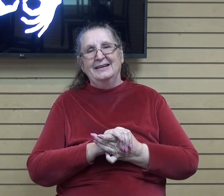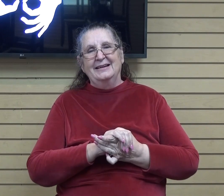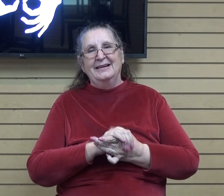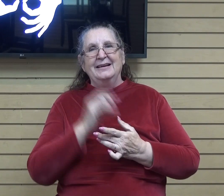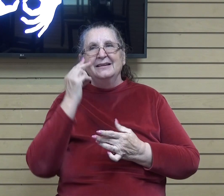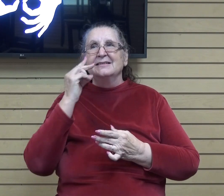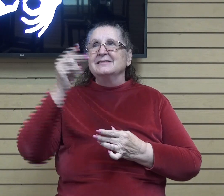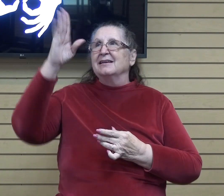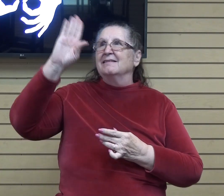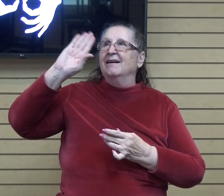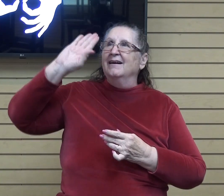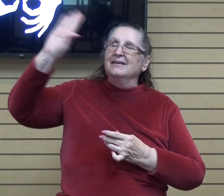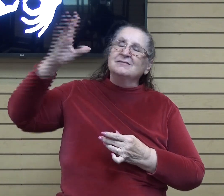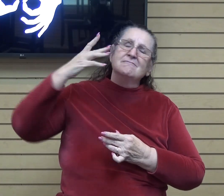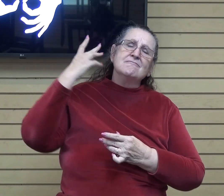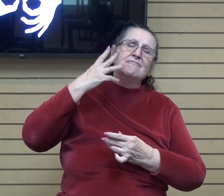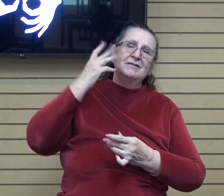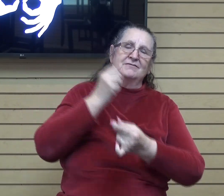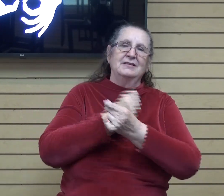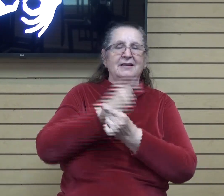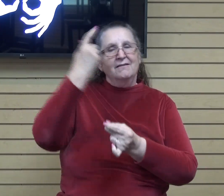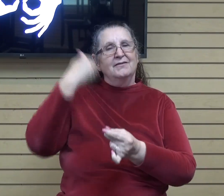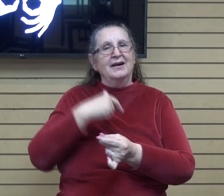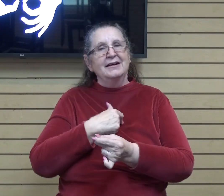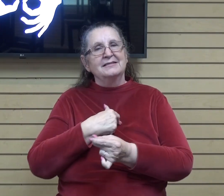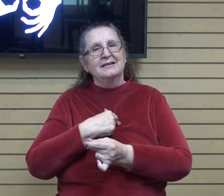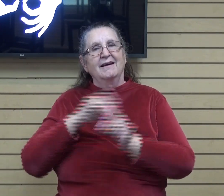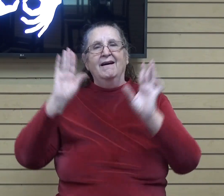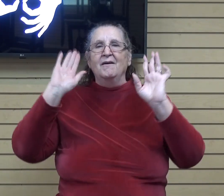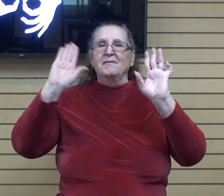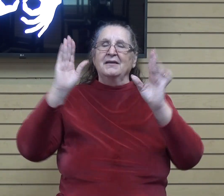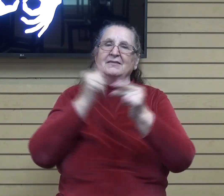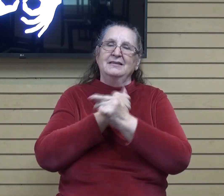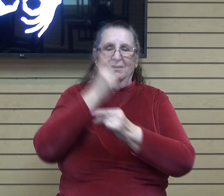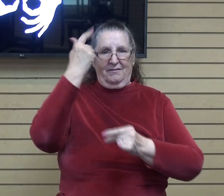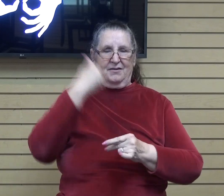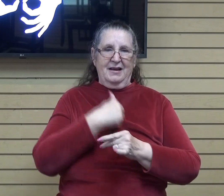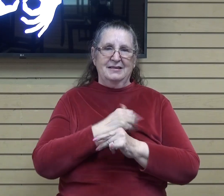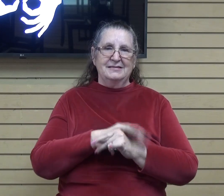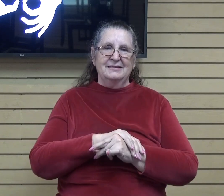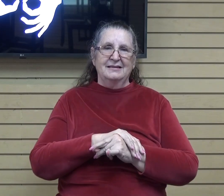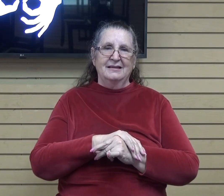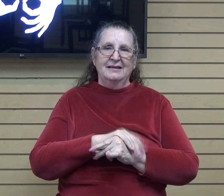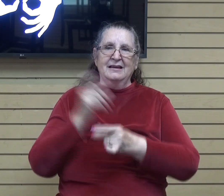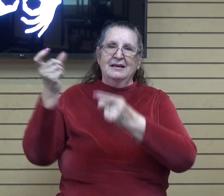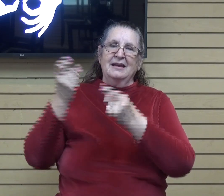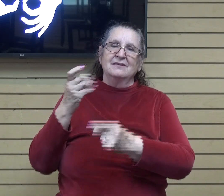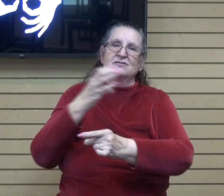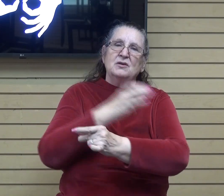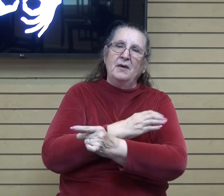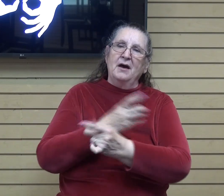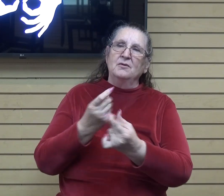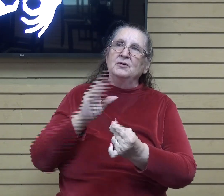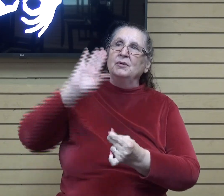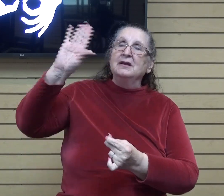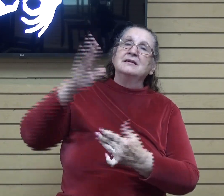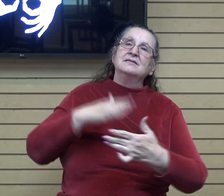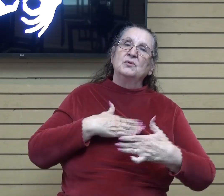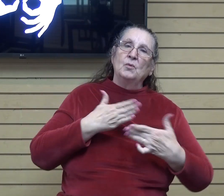God's marvelous love for us. His magnificent love for us. And that he empowers us to do his will. To do good